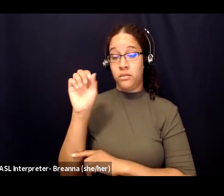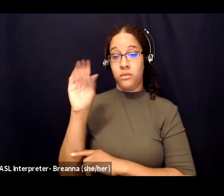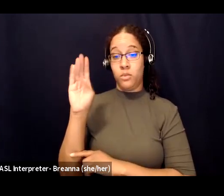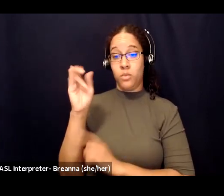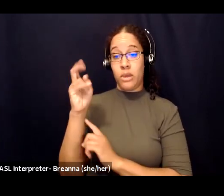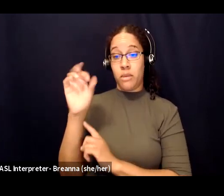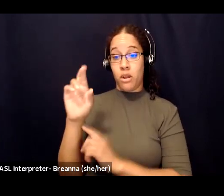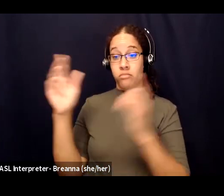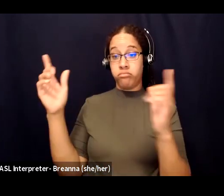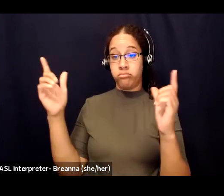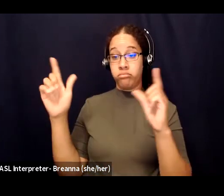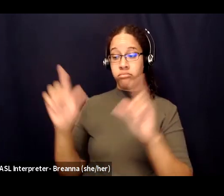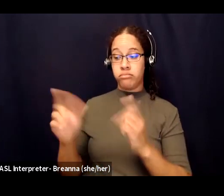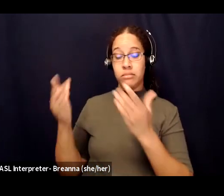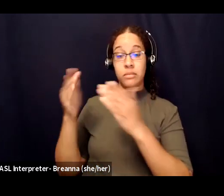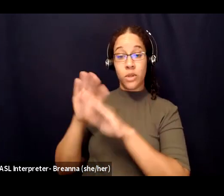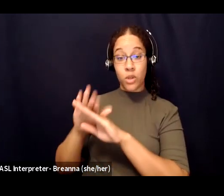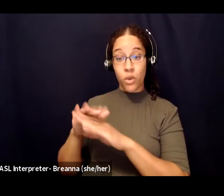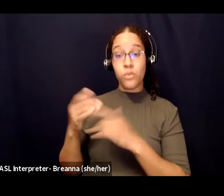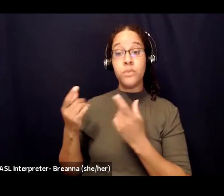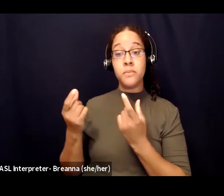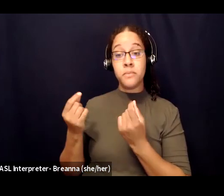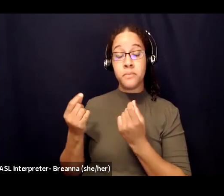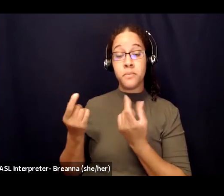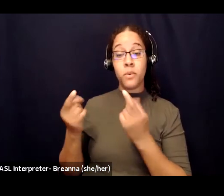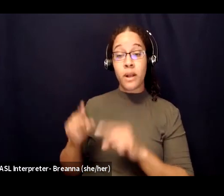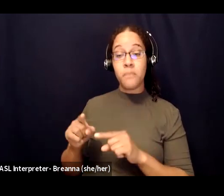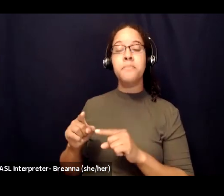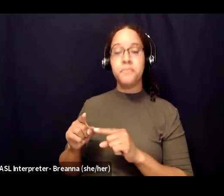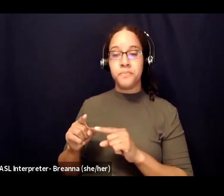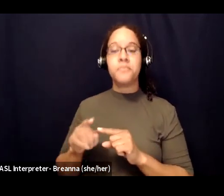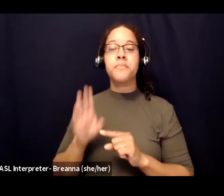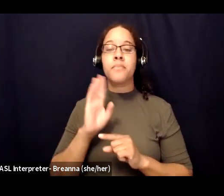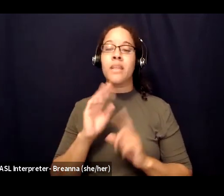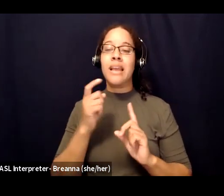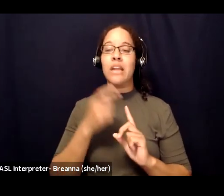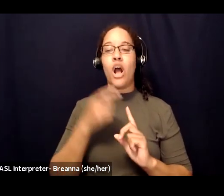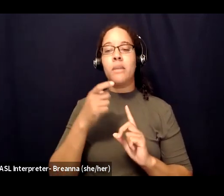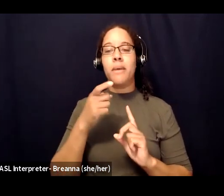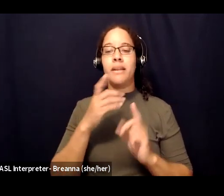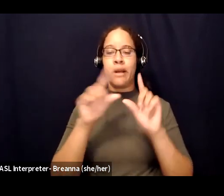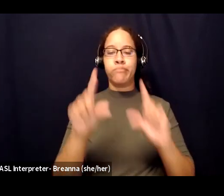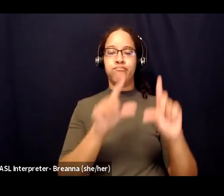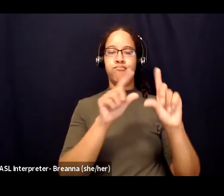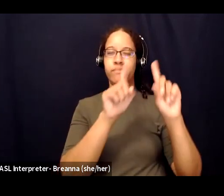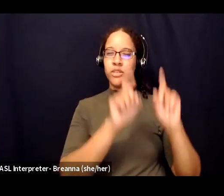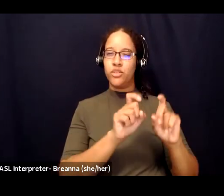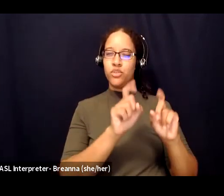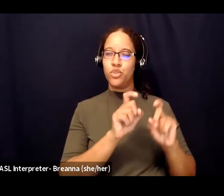you will get um it will automatically pop up a survey where you can share your thoughts and your experiences with us